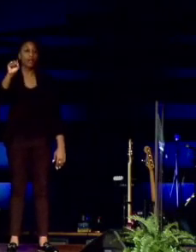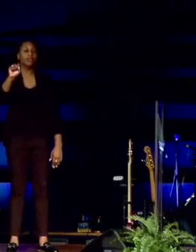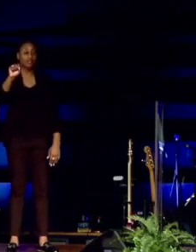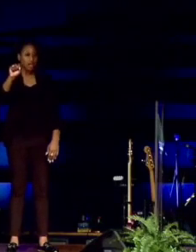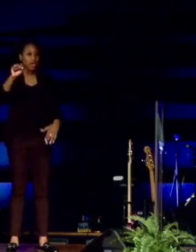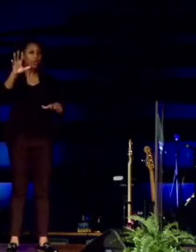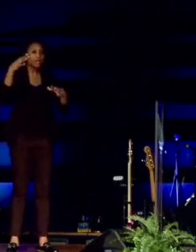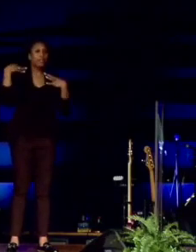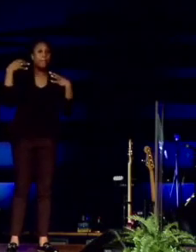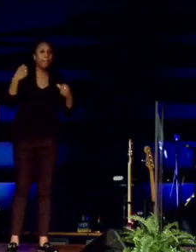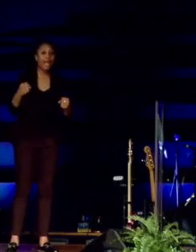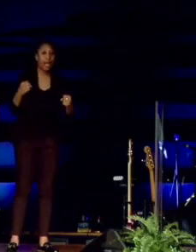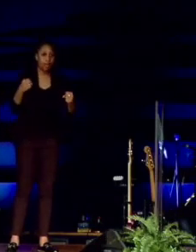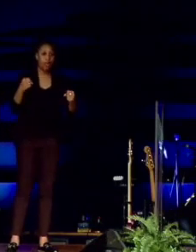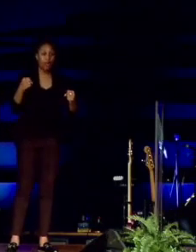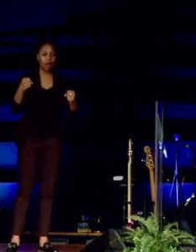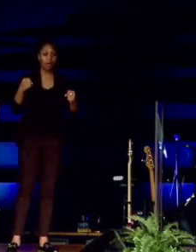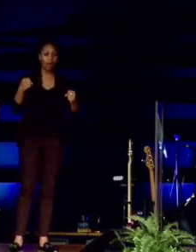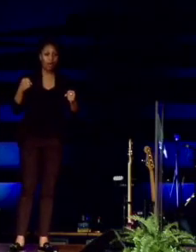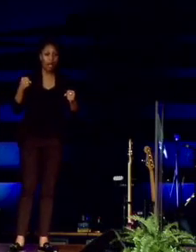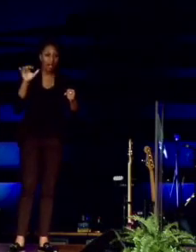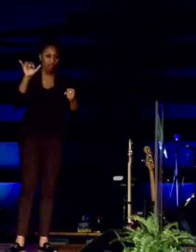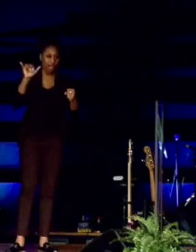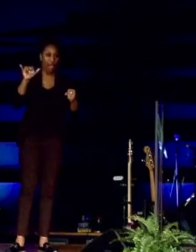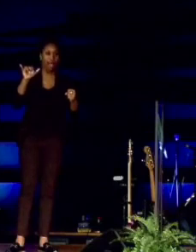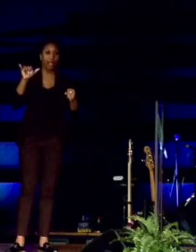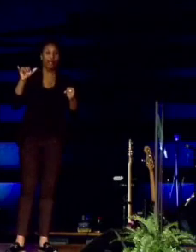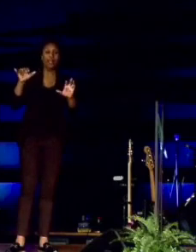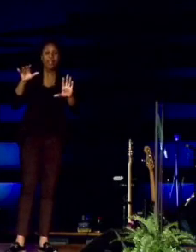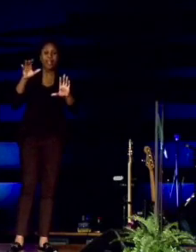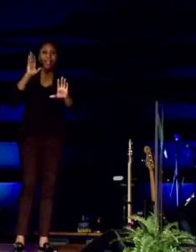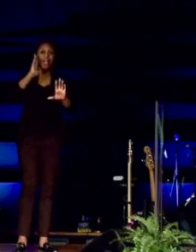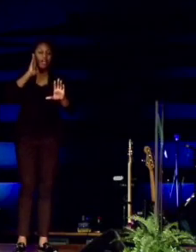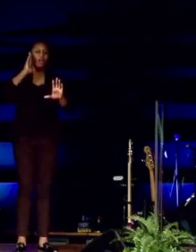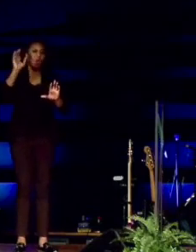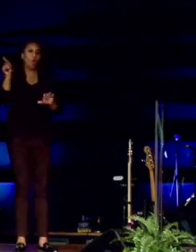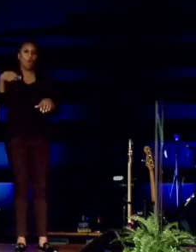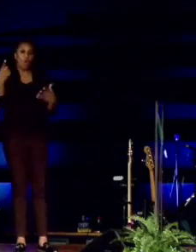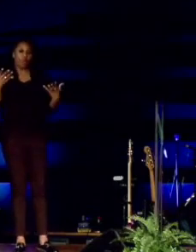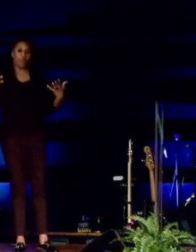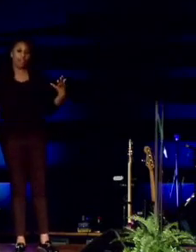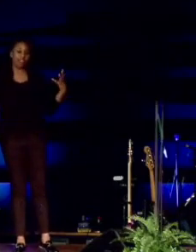of Pentecost. Watch me here. That says it's already done.